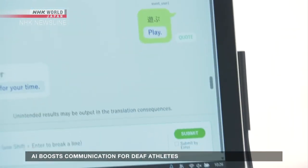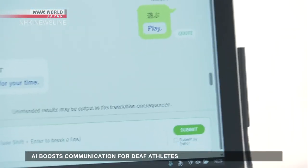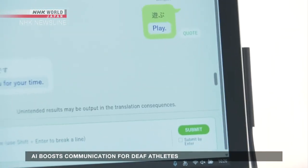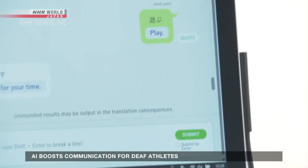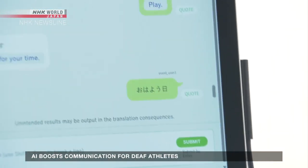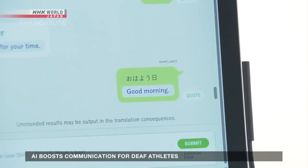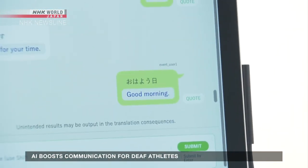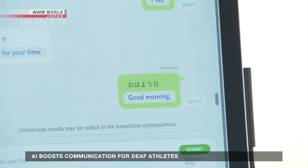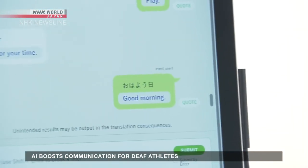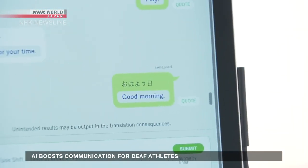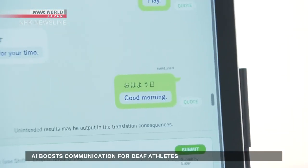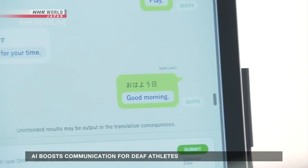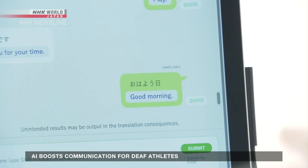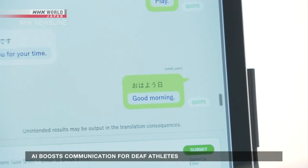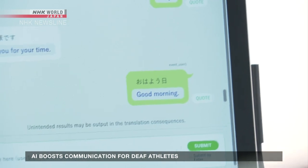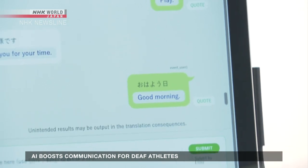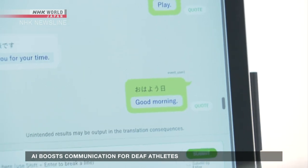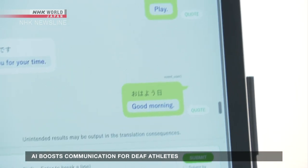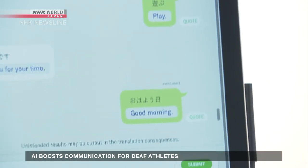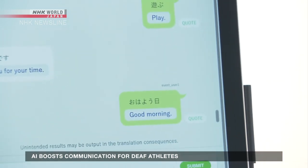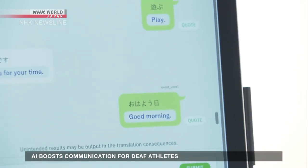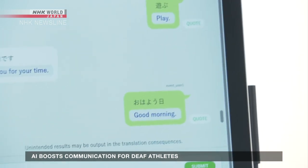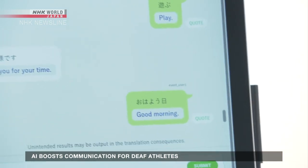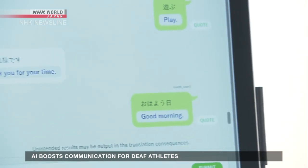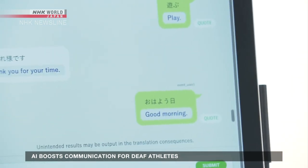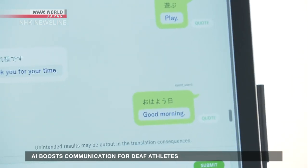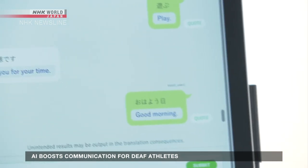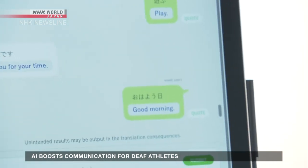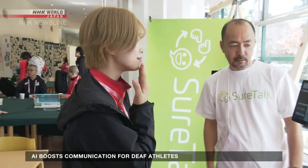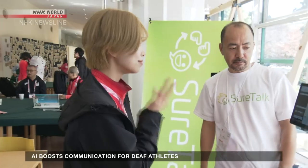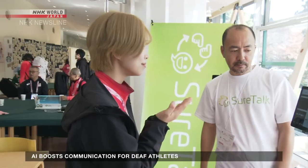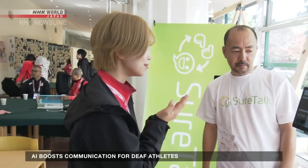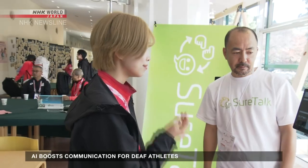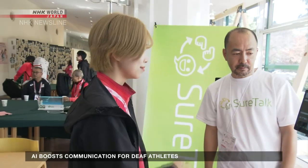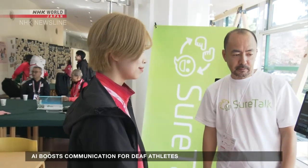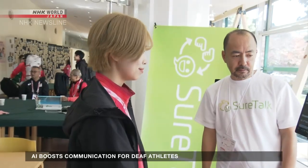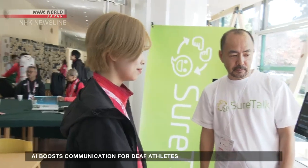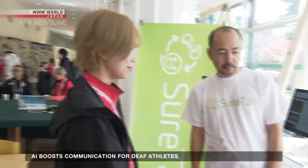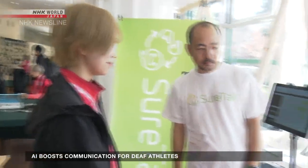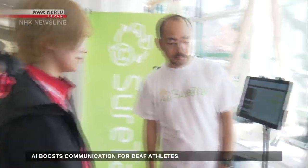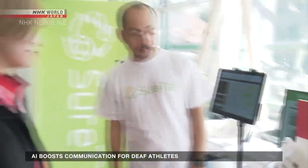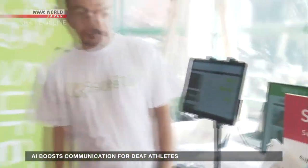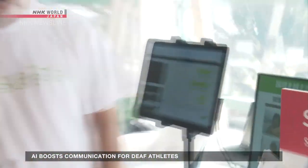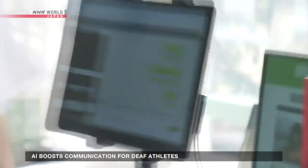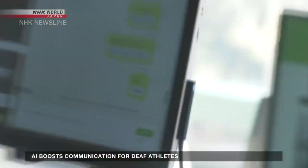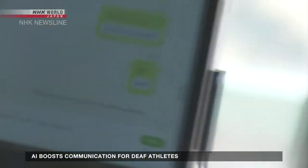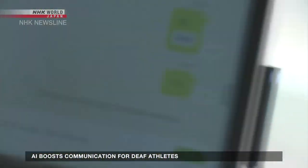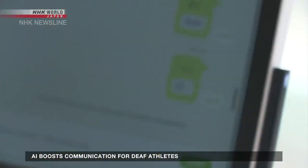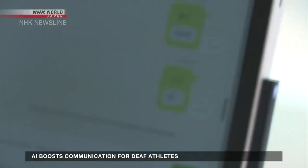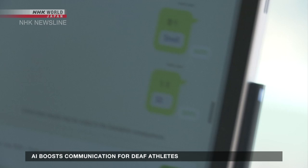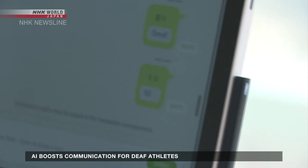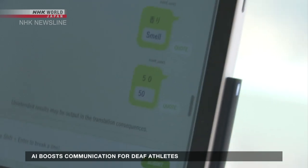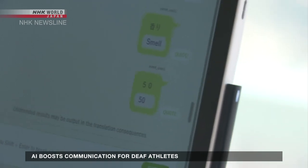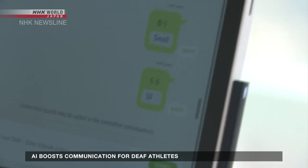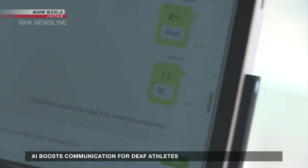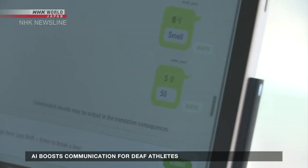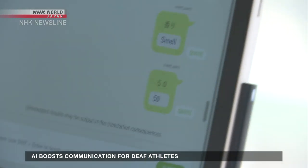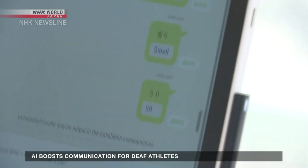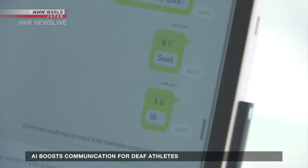Government and a major telecommunications company. It works with Japanese, international and